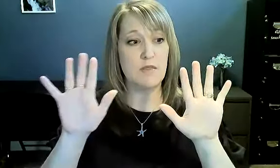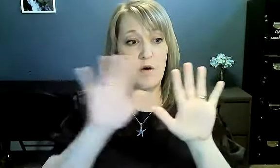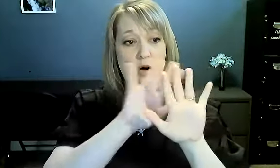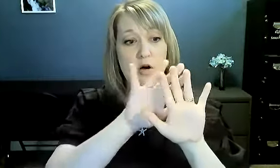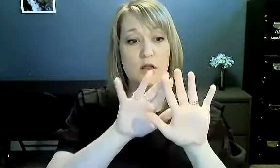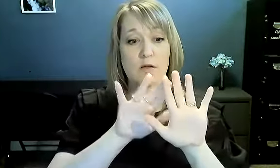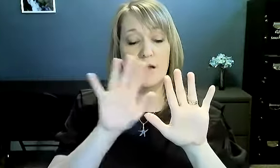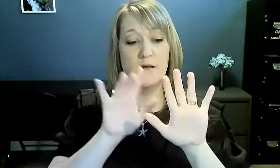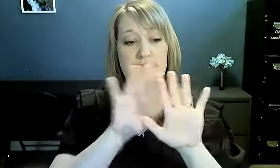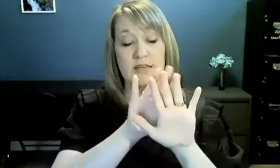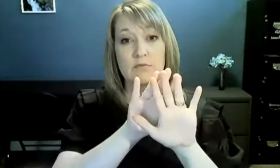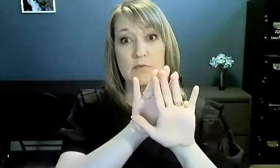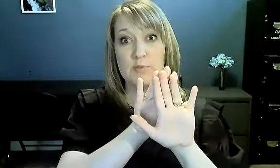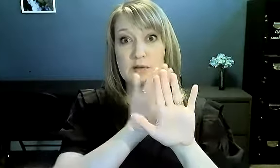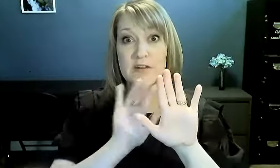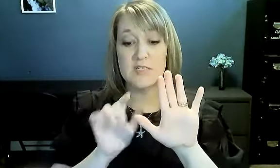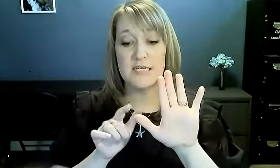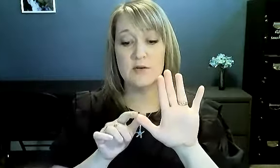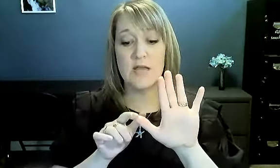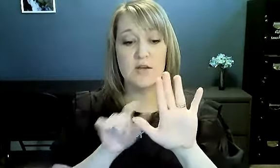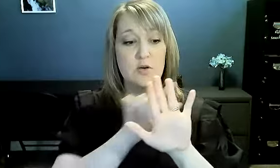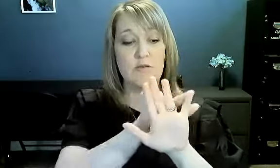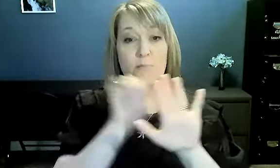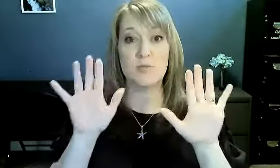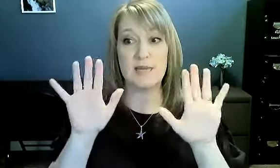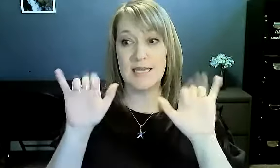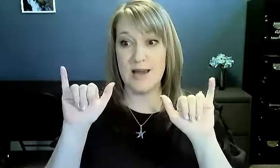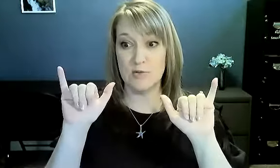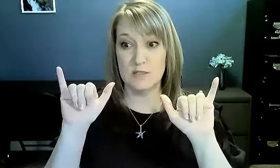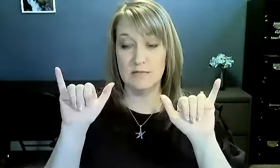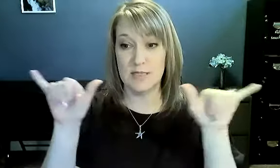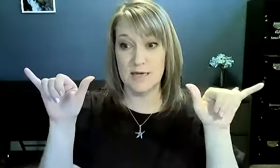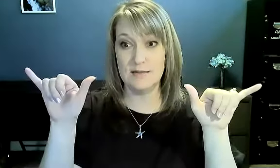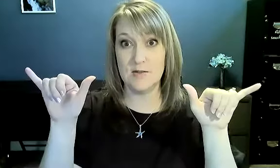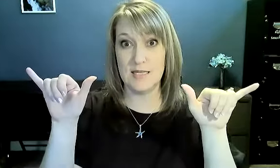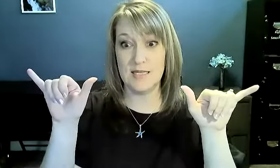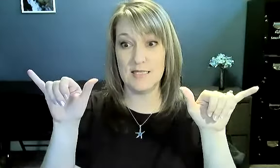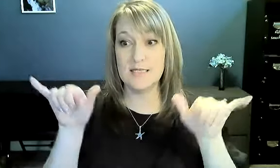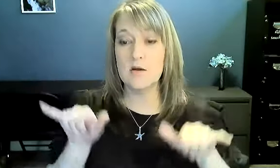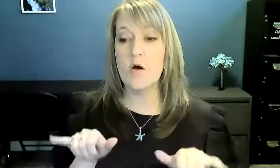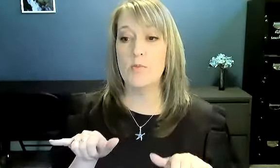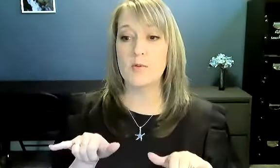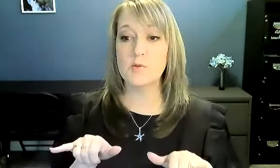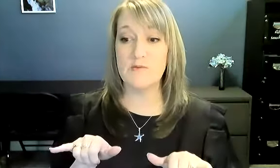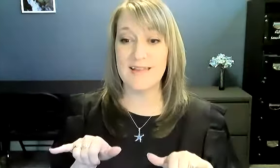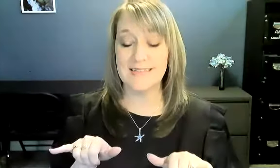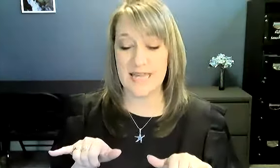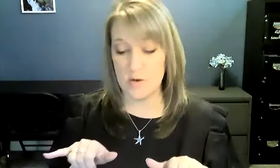all, let's see, your middle fingers down and your thumb and your pinky out, okay? So like this, palms will face down,